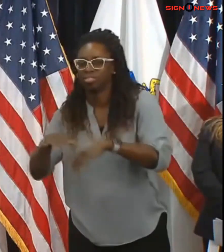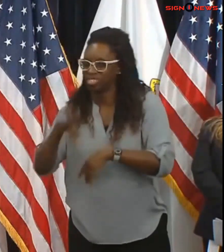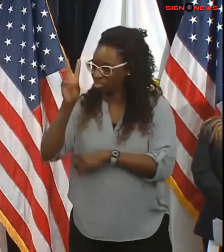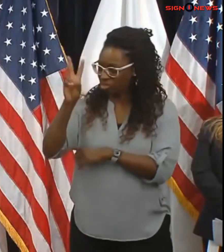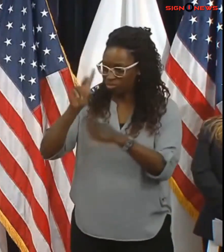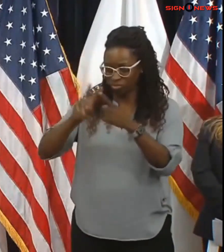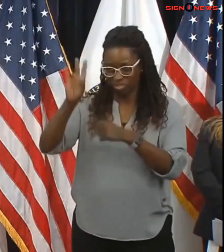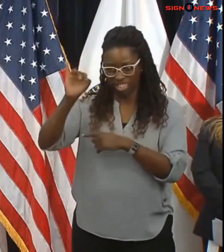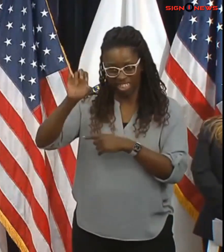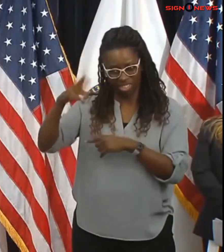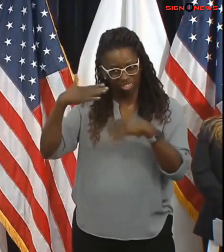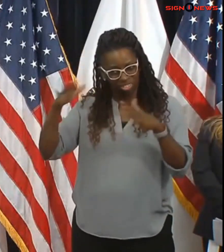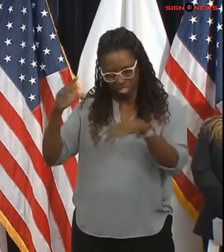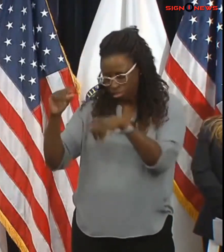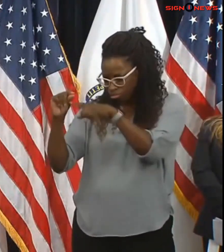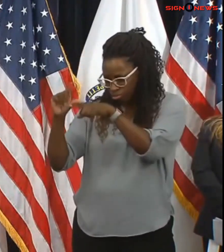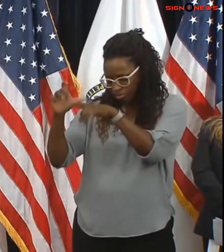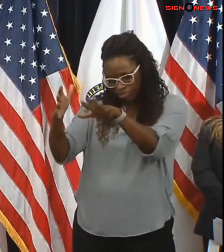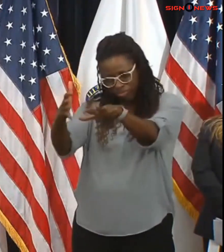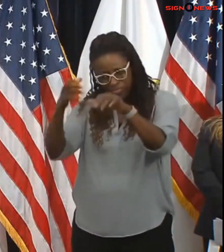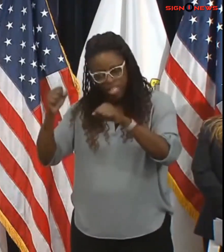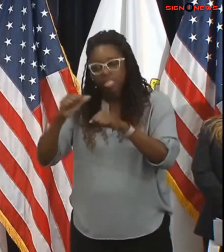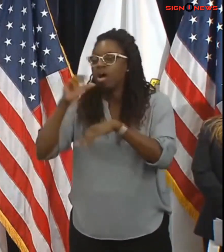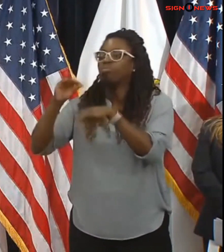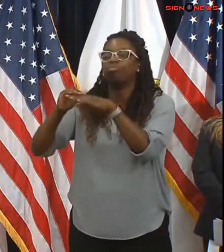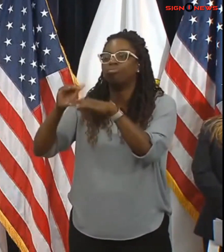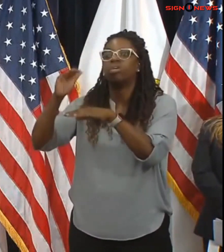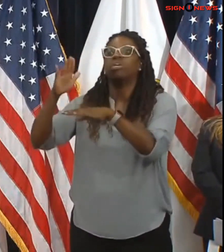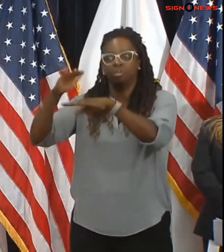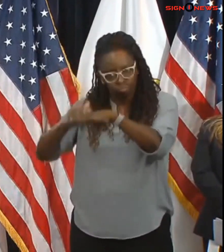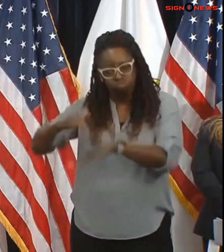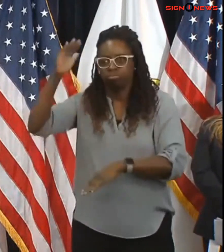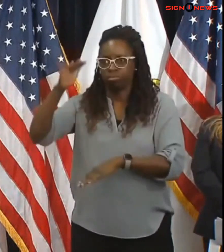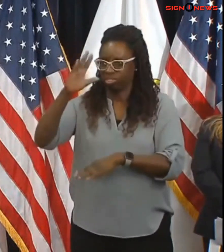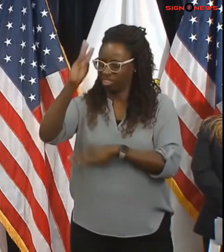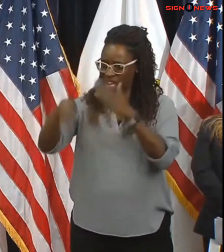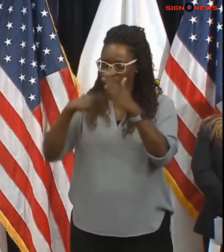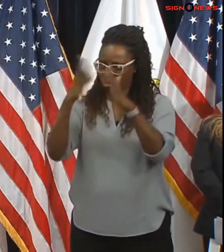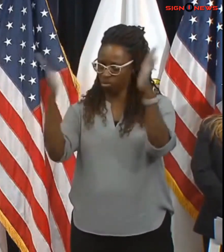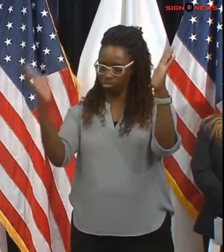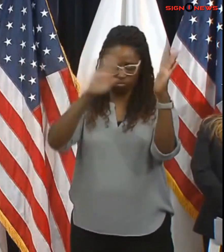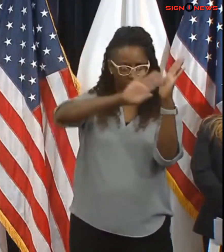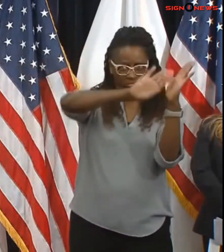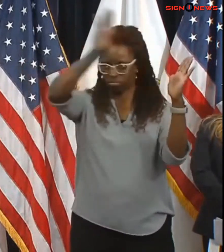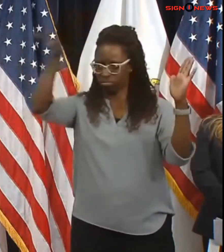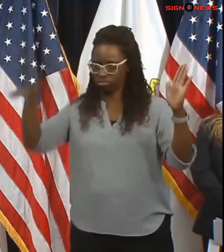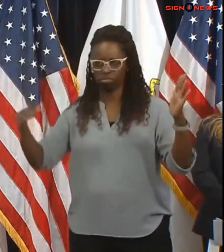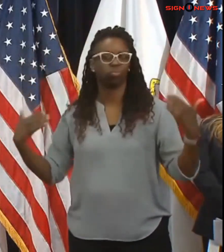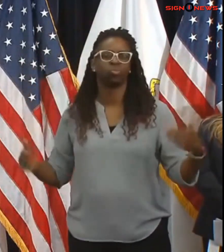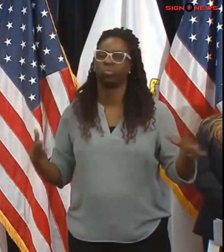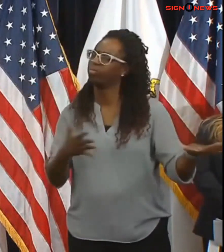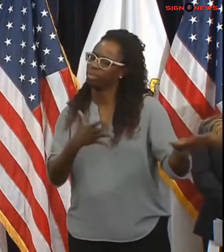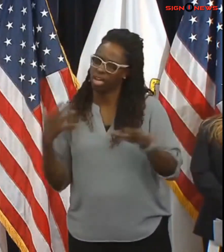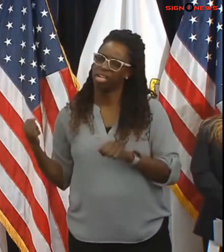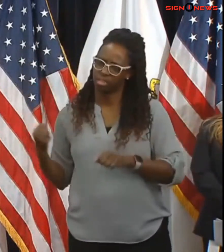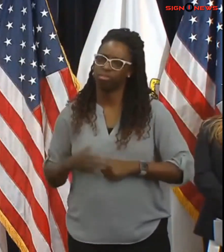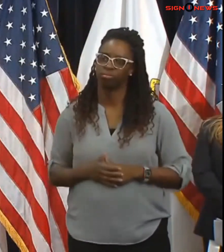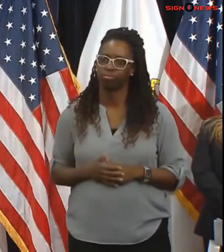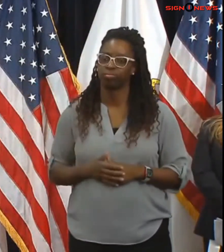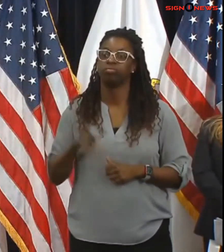or 6 hours is going to be an enormously challenging task on the interstates and it's going to be an especially enormously challenging task